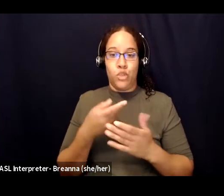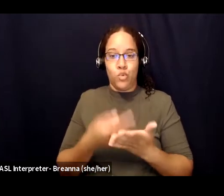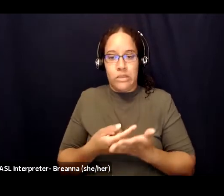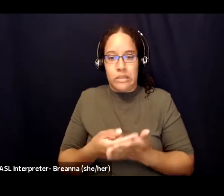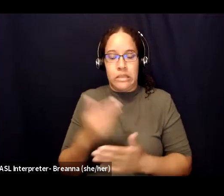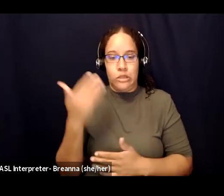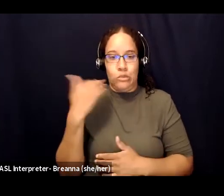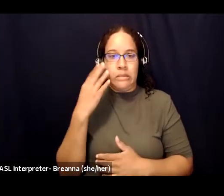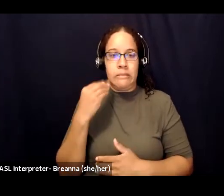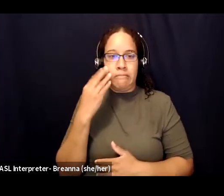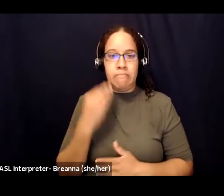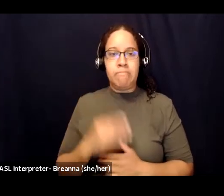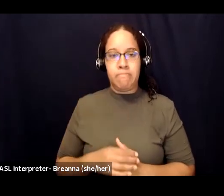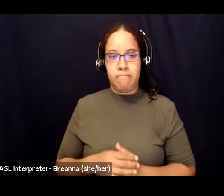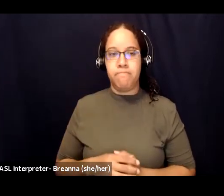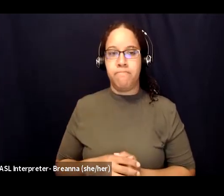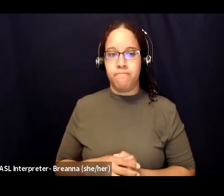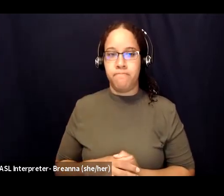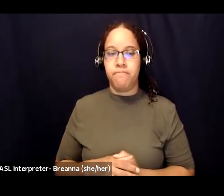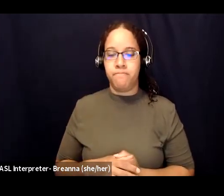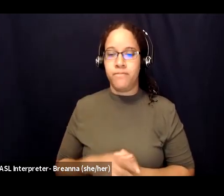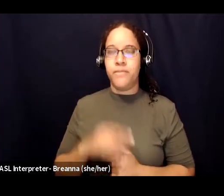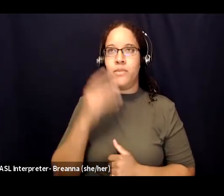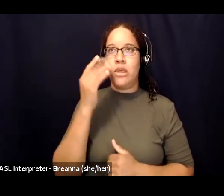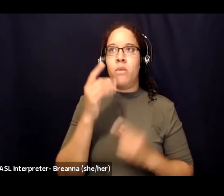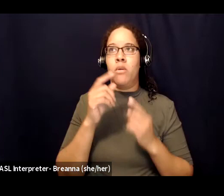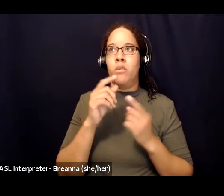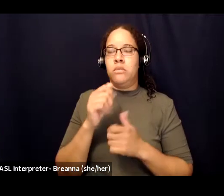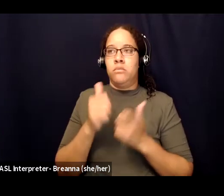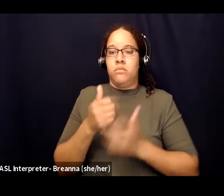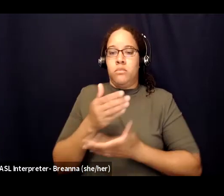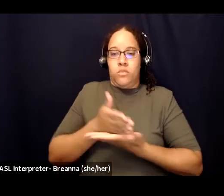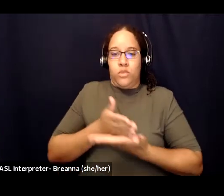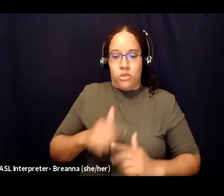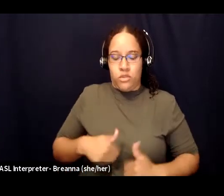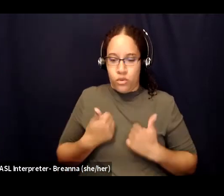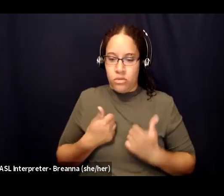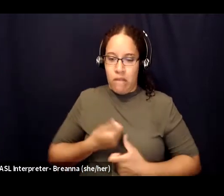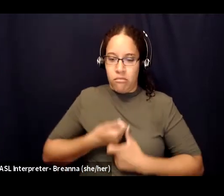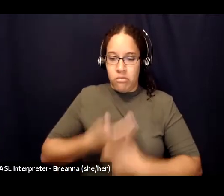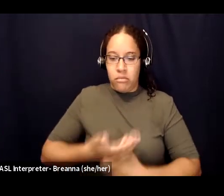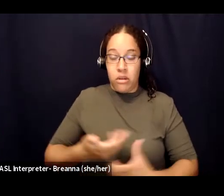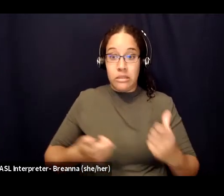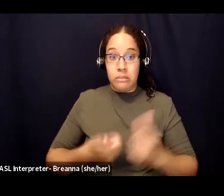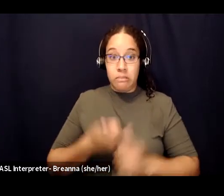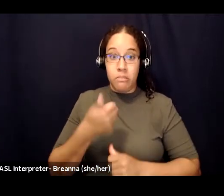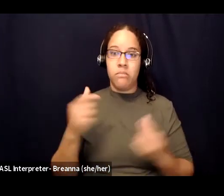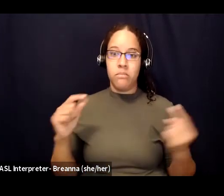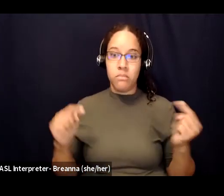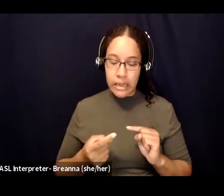what areas of your life might be causing you the most concern and emotional pain and part of that might be because you feel